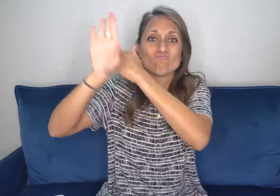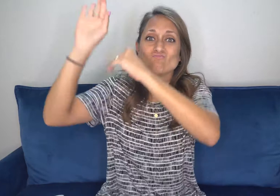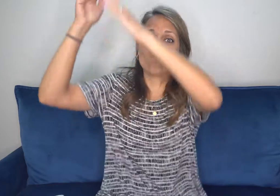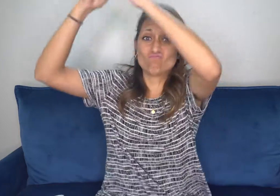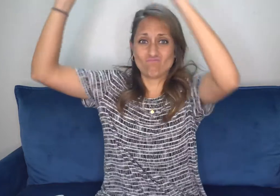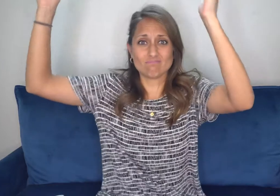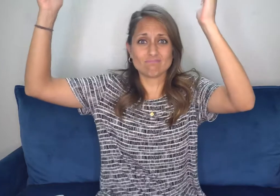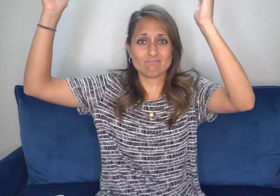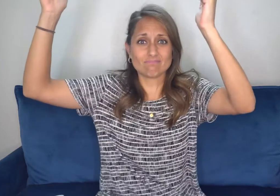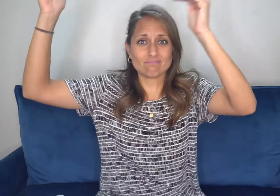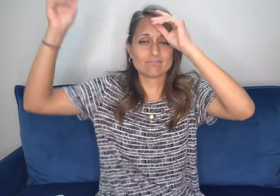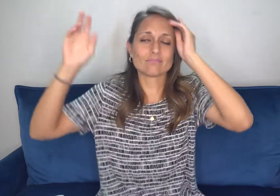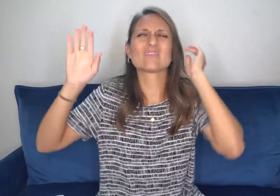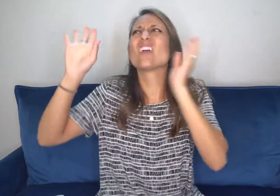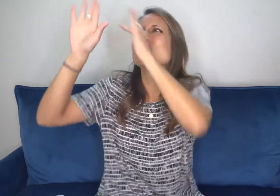live eternally with him.